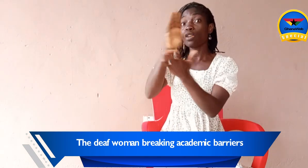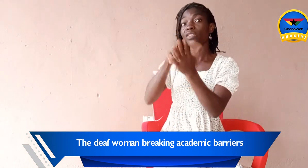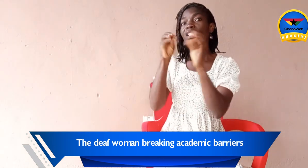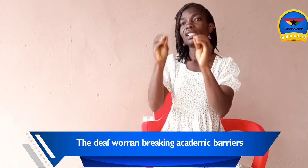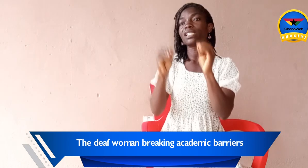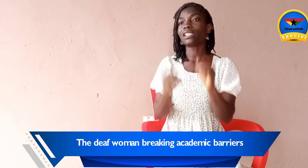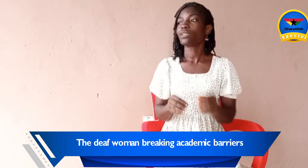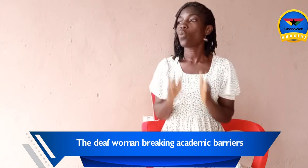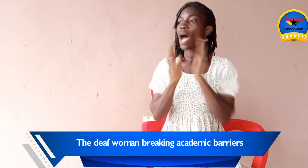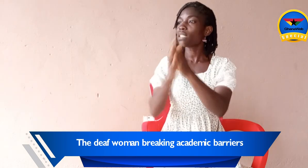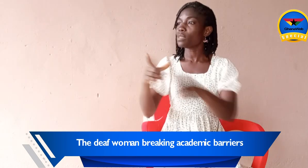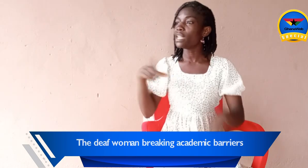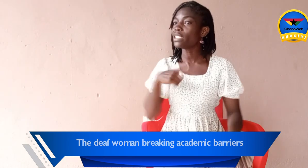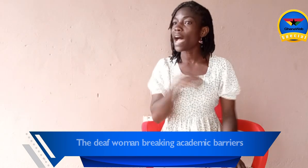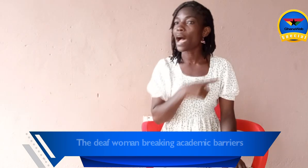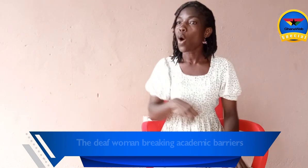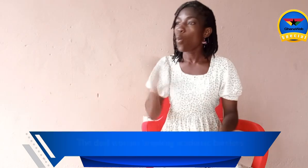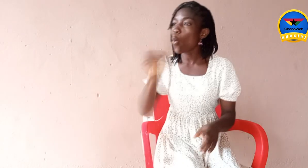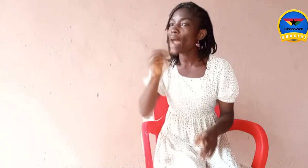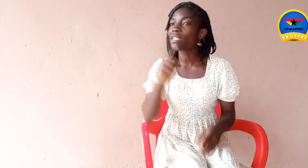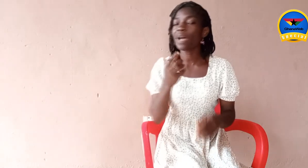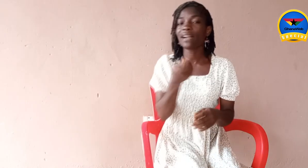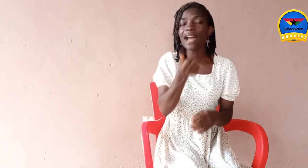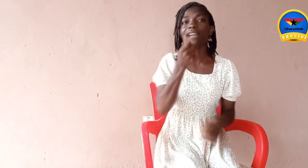the teaching, was the leader, where is my granite?